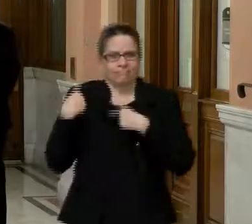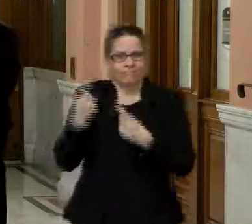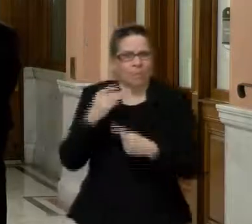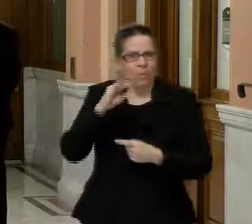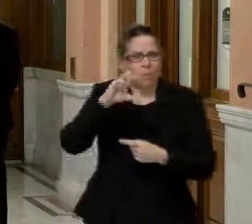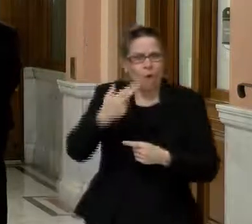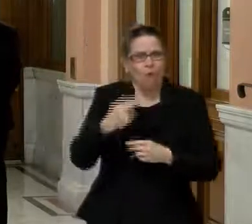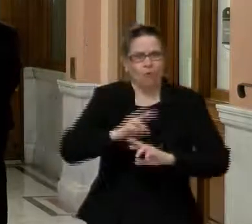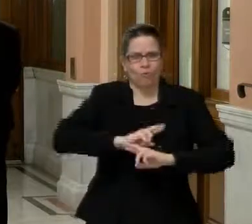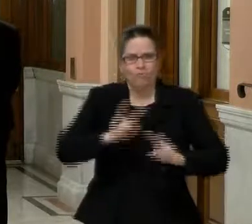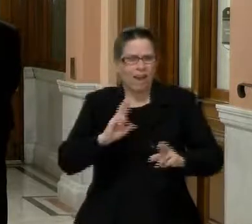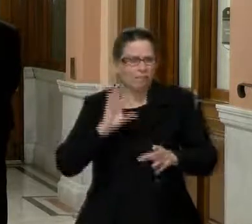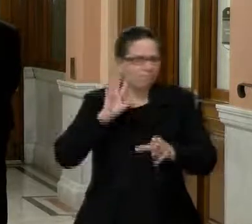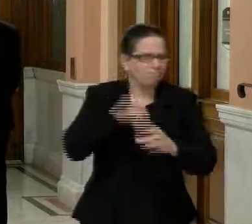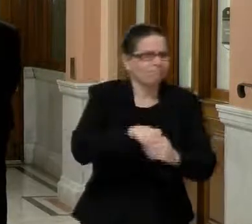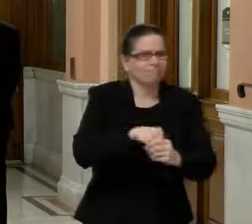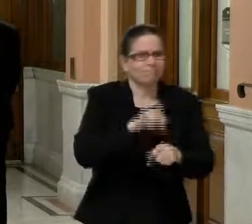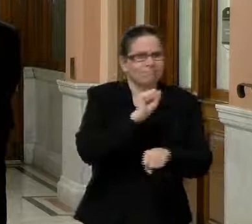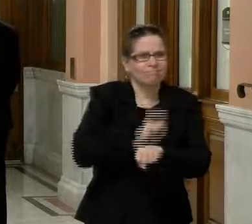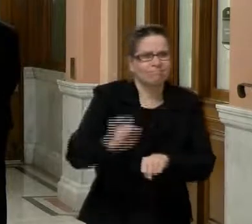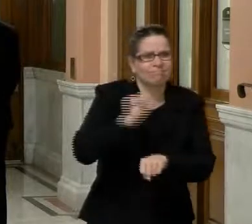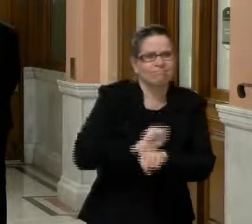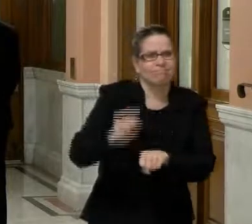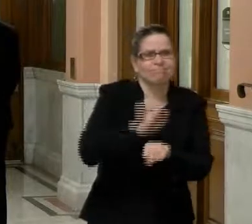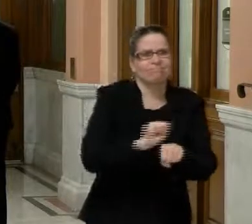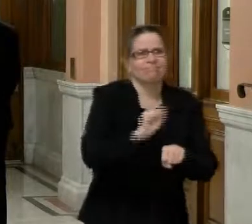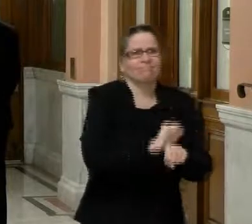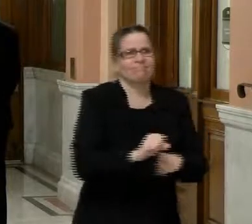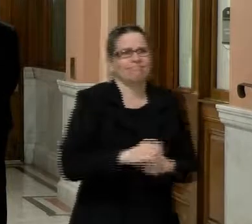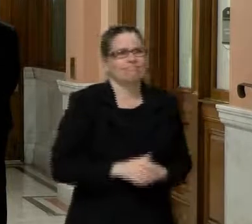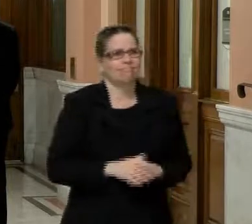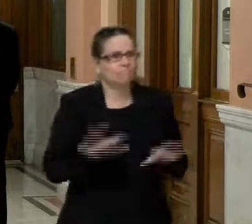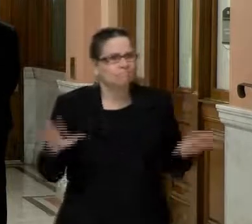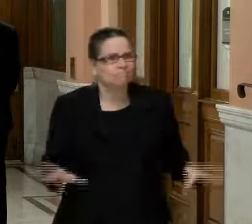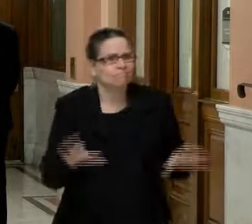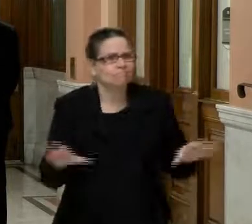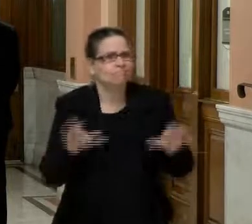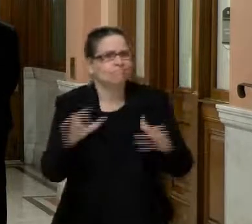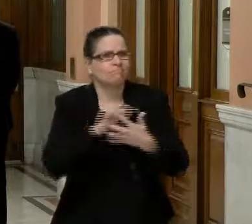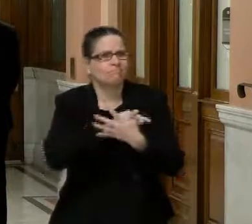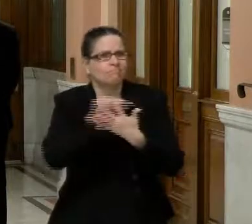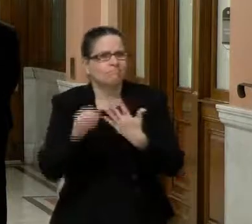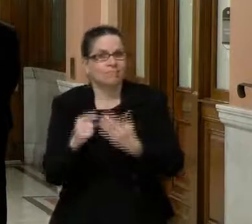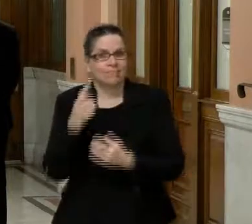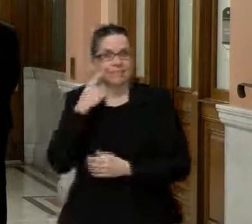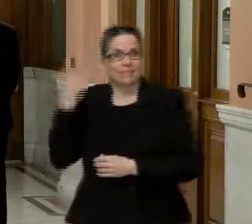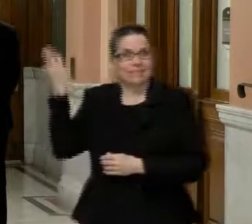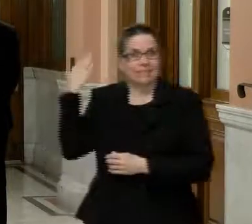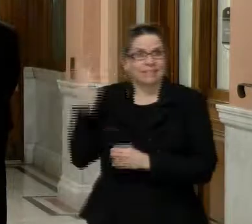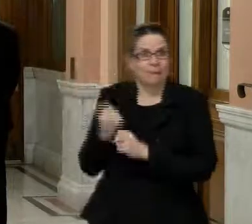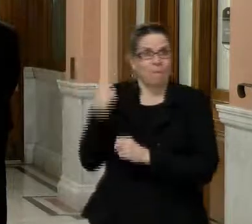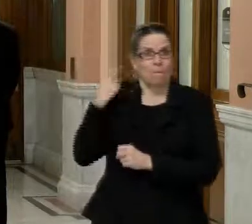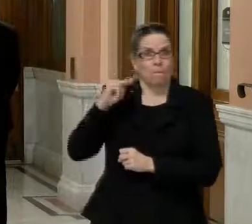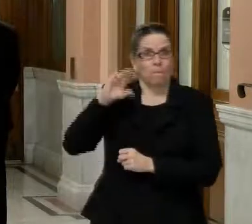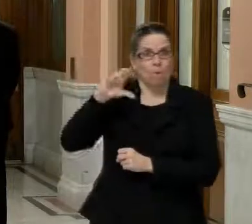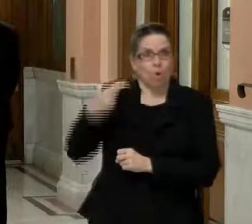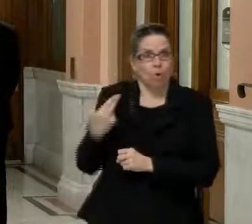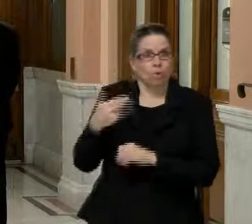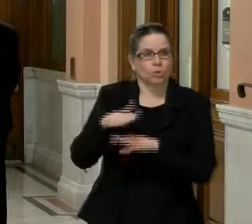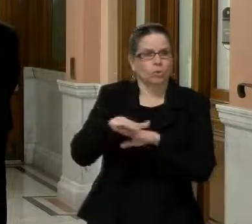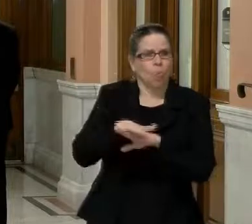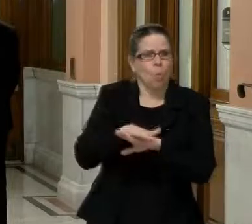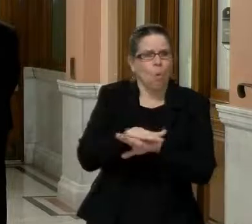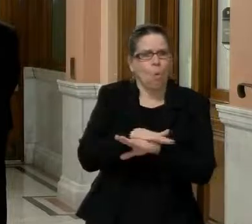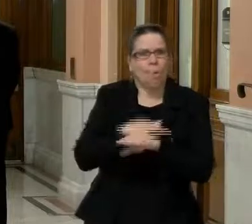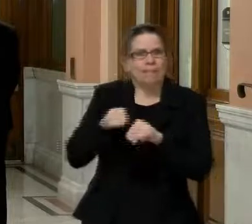everybody pitching in, doing what they could do, uh, at that time just to slow the spread and keep people safe. And now